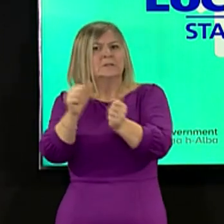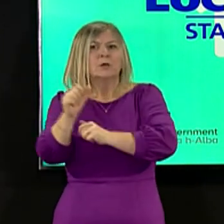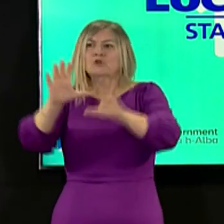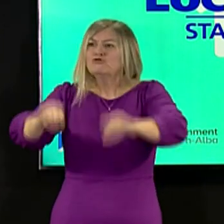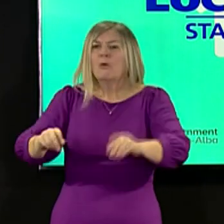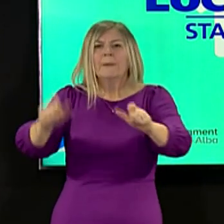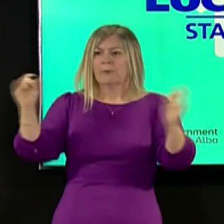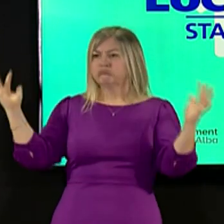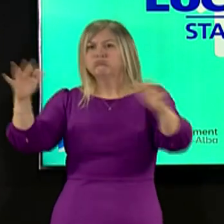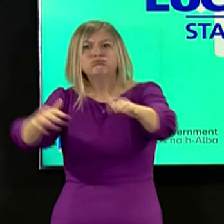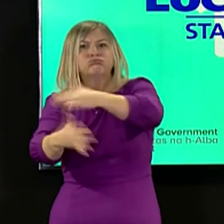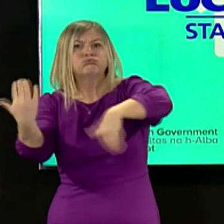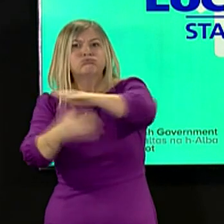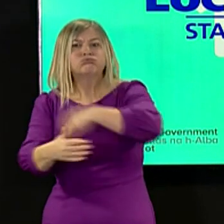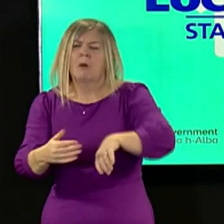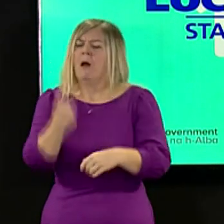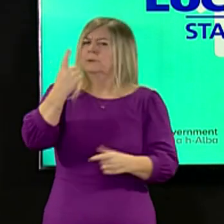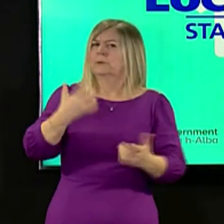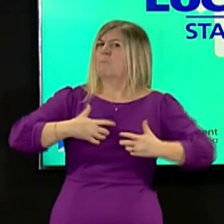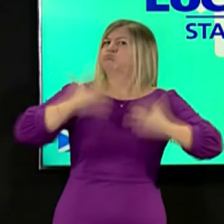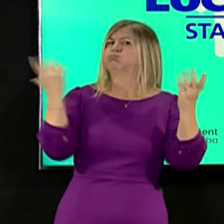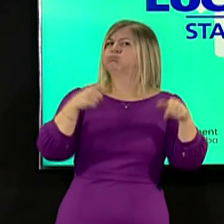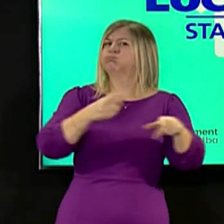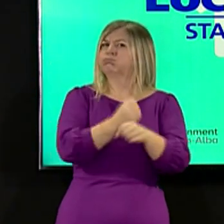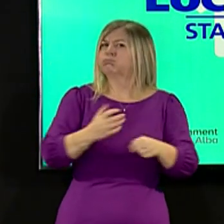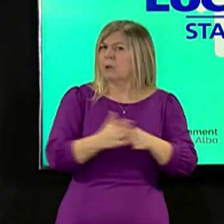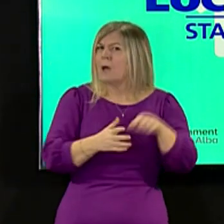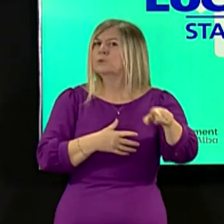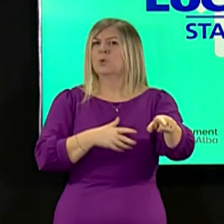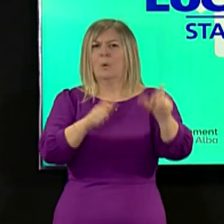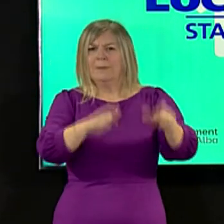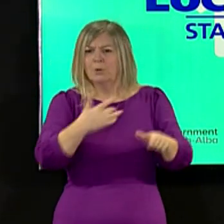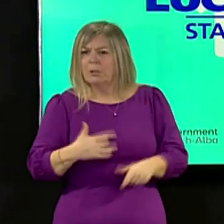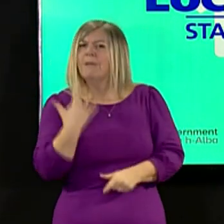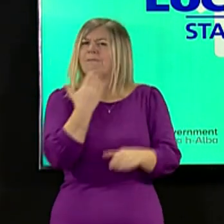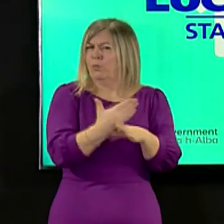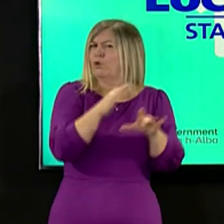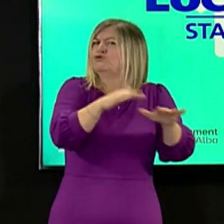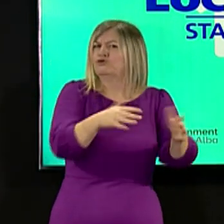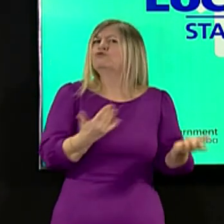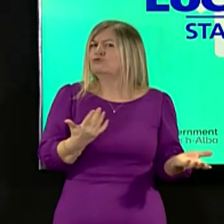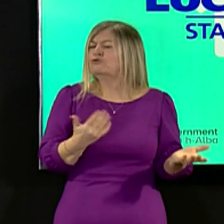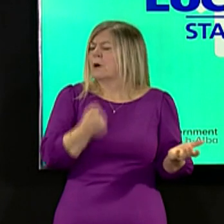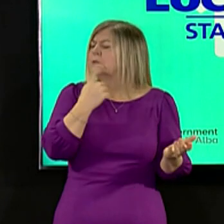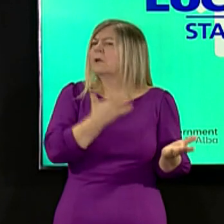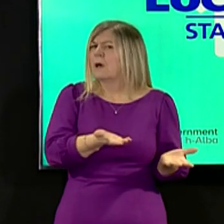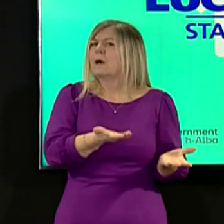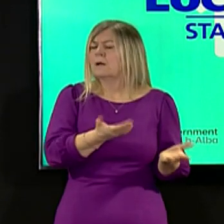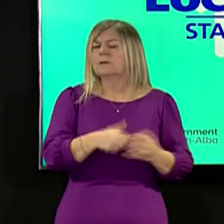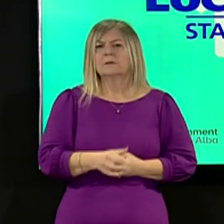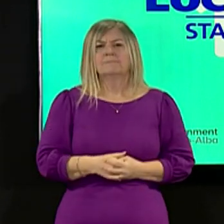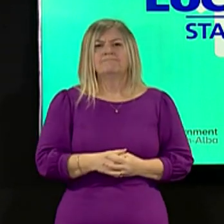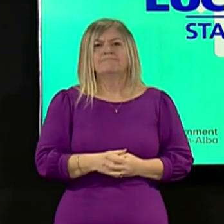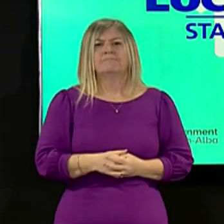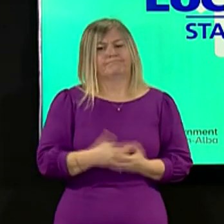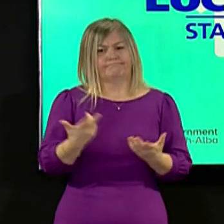I understand the anger of those living and working in the city centre at what they saw and what took place. Policing